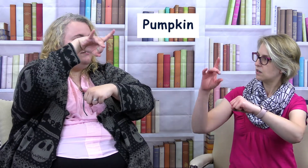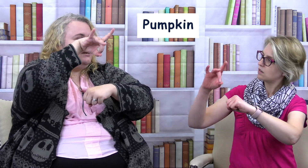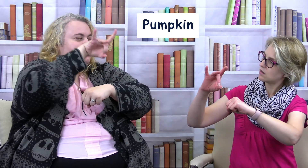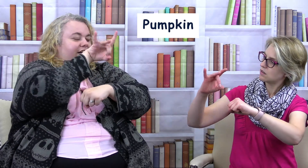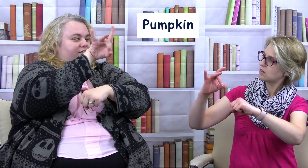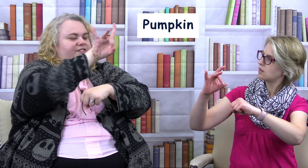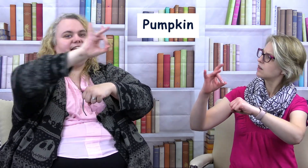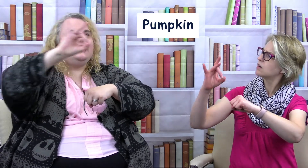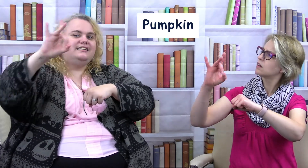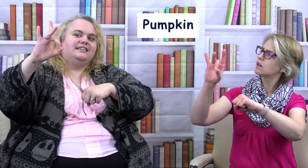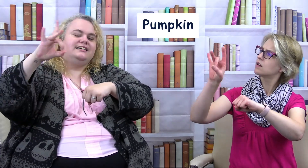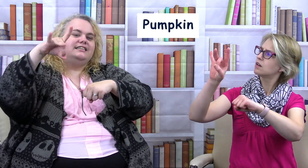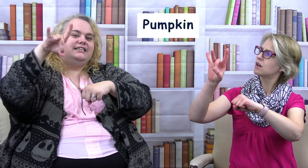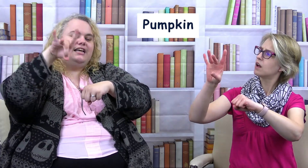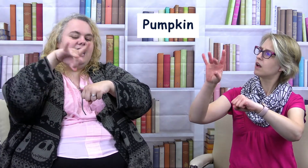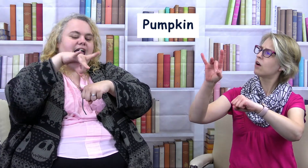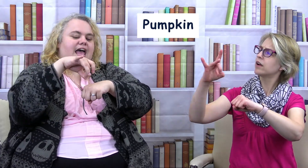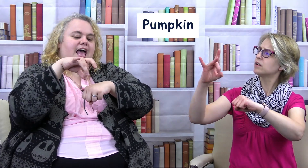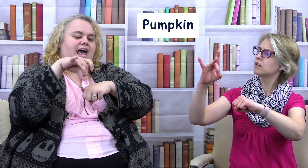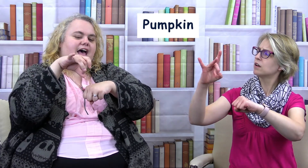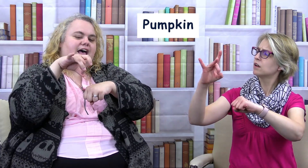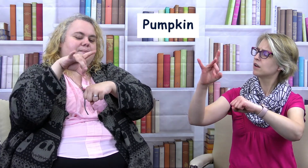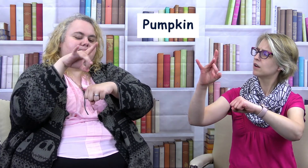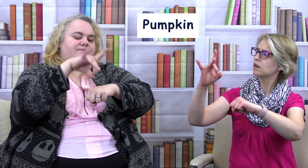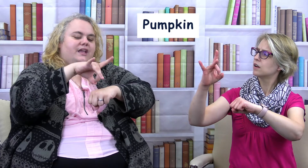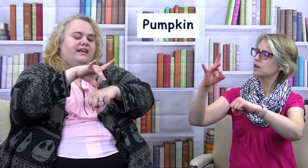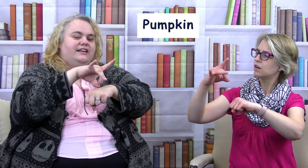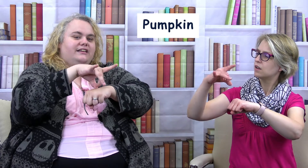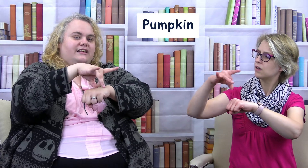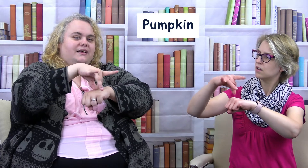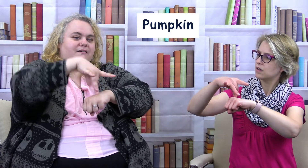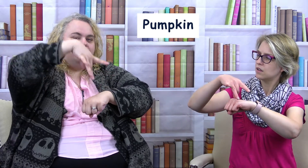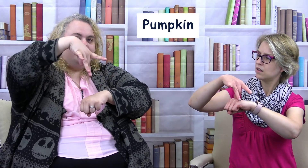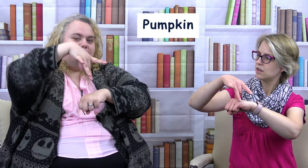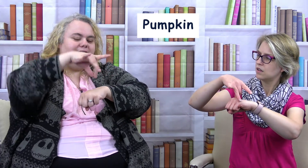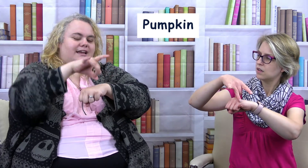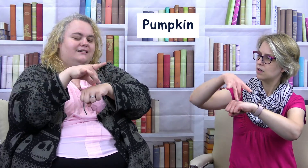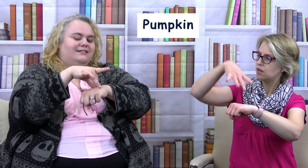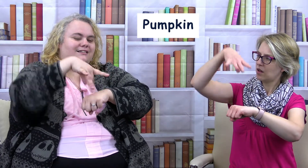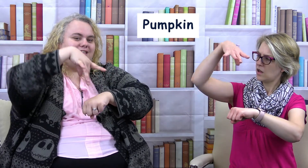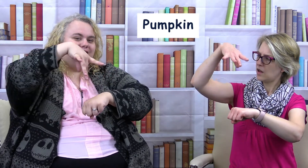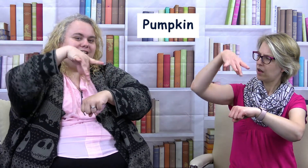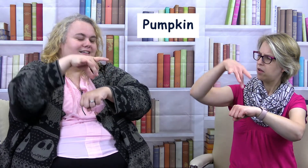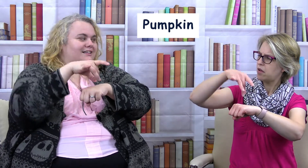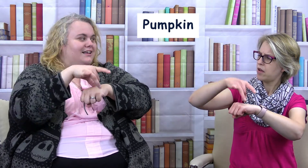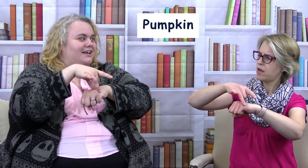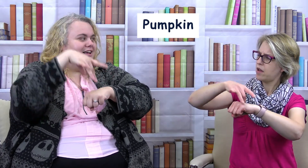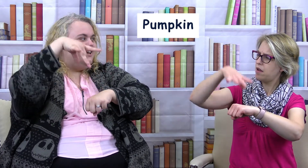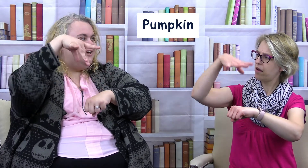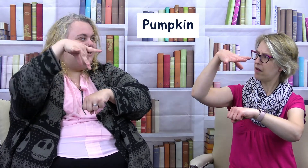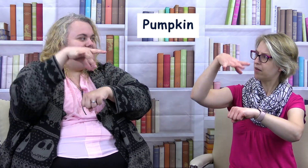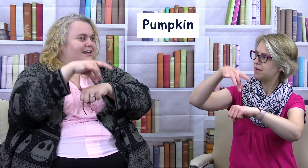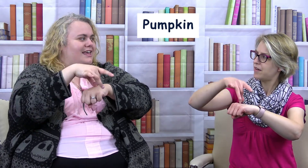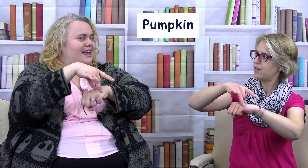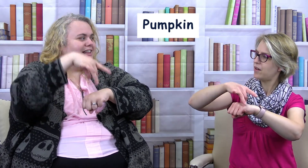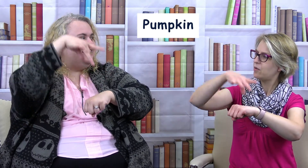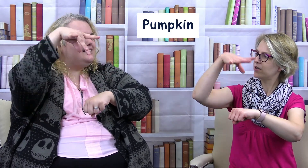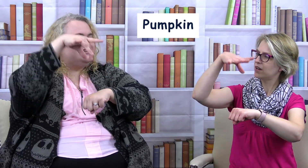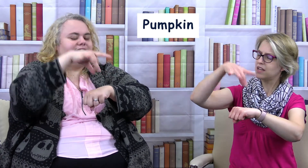finger like you're flicking. Okay. Um and then pumpkin. Huh. Yeah. I wouldn't have